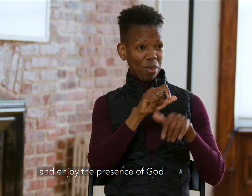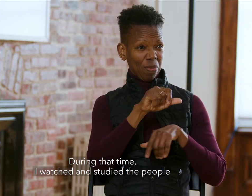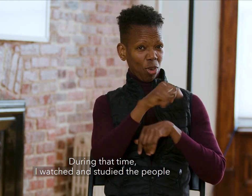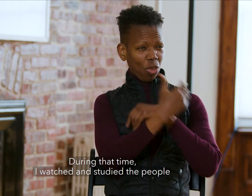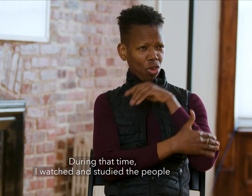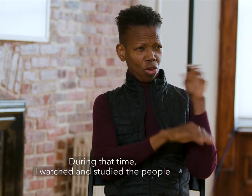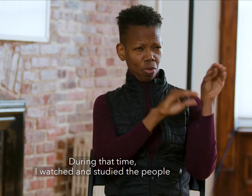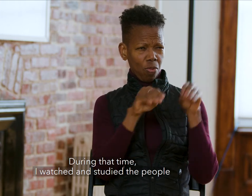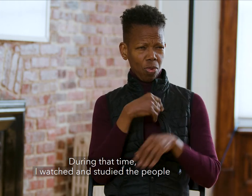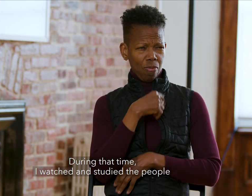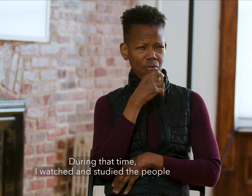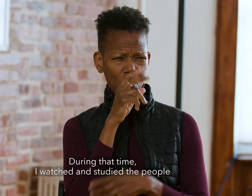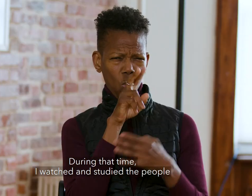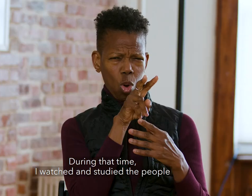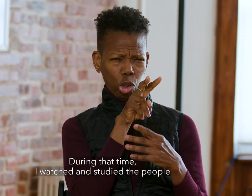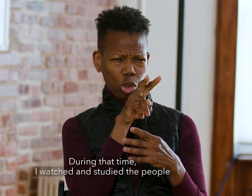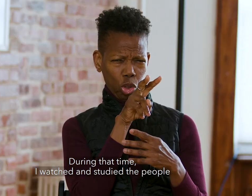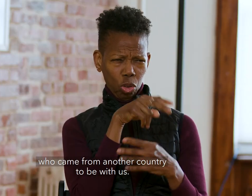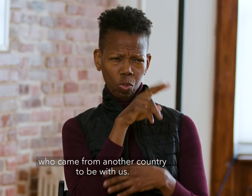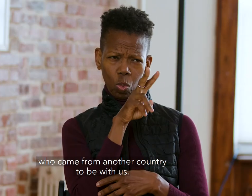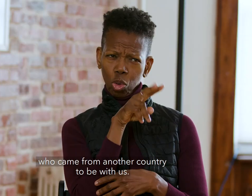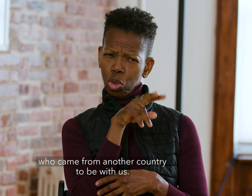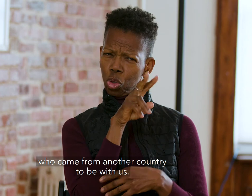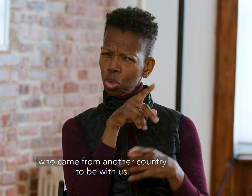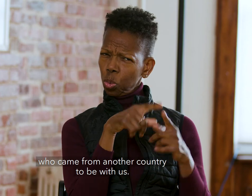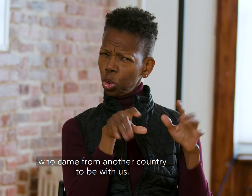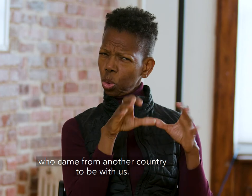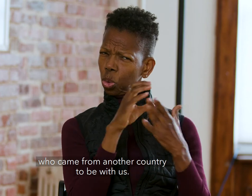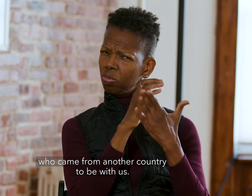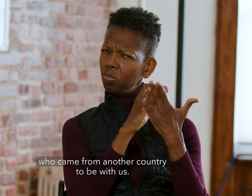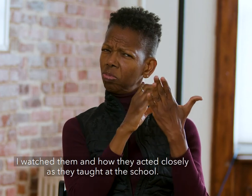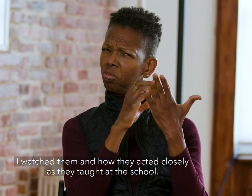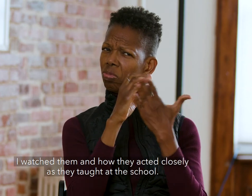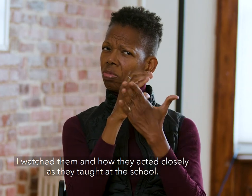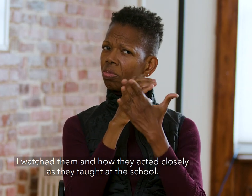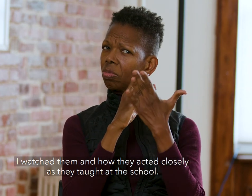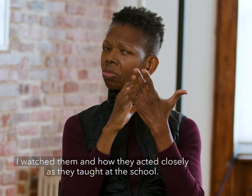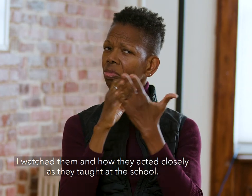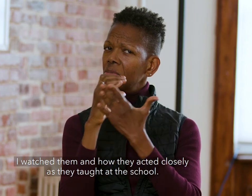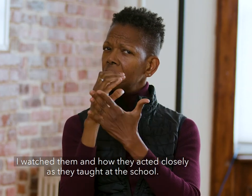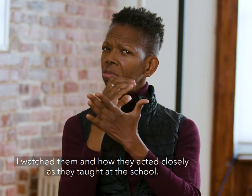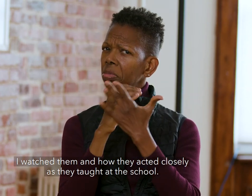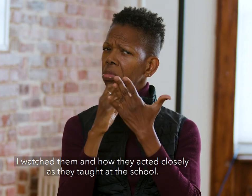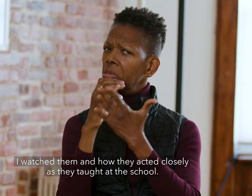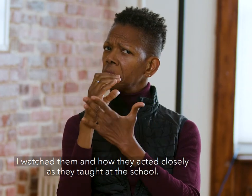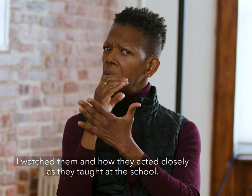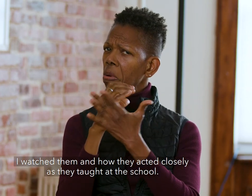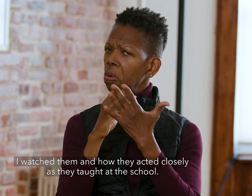During that time, I watched and studied the people who came from another country to be with us. I